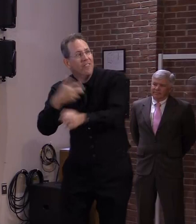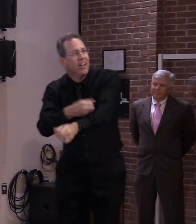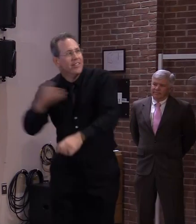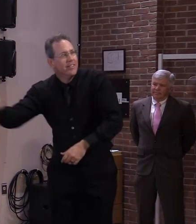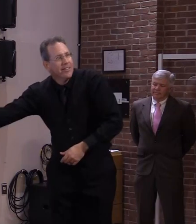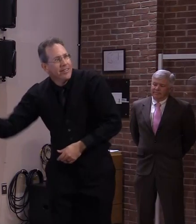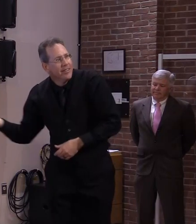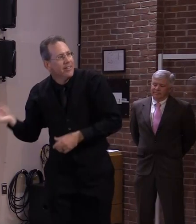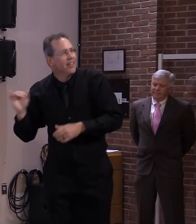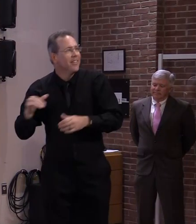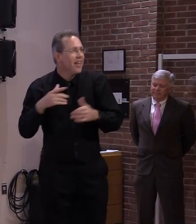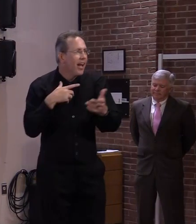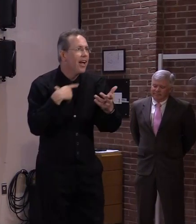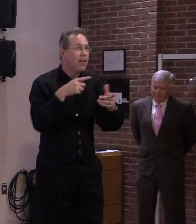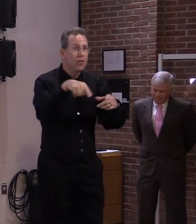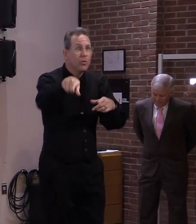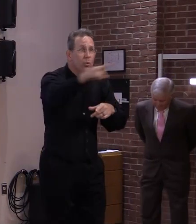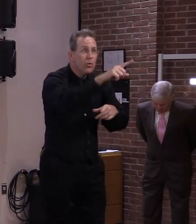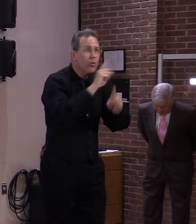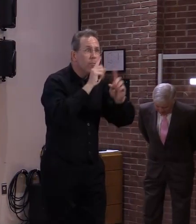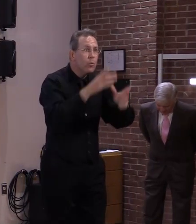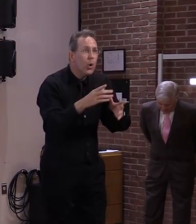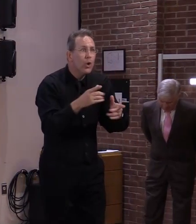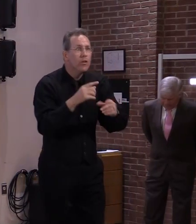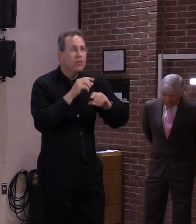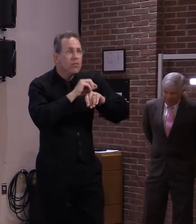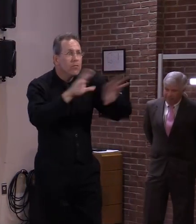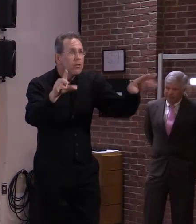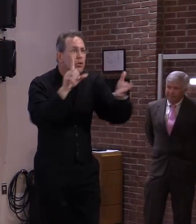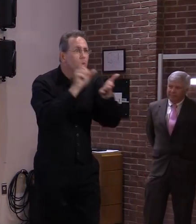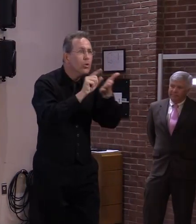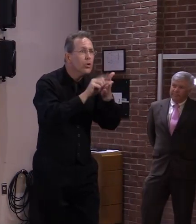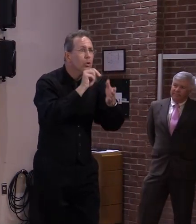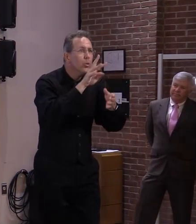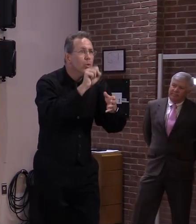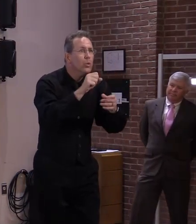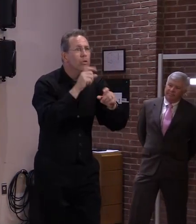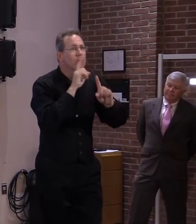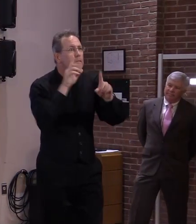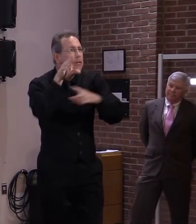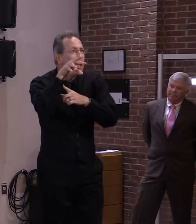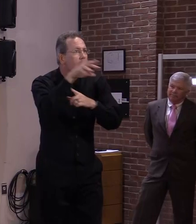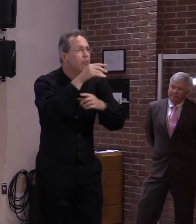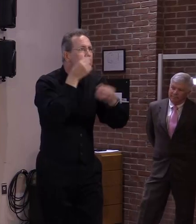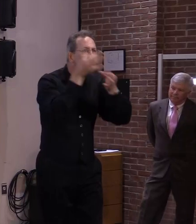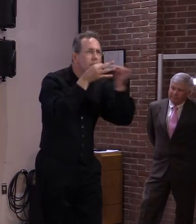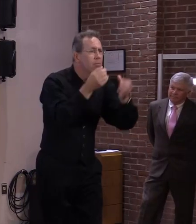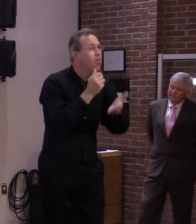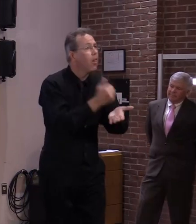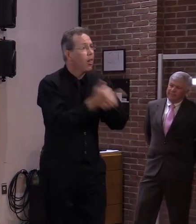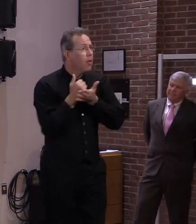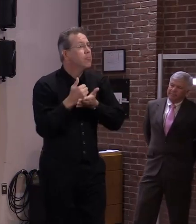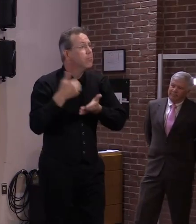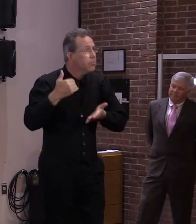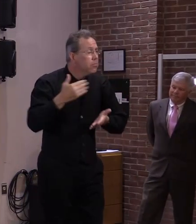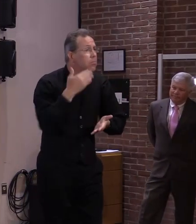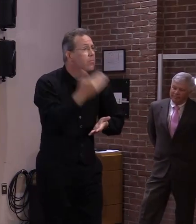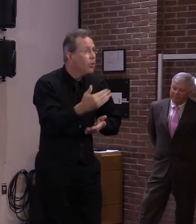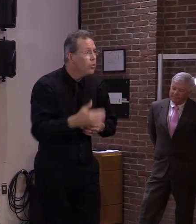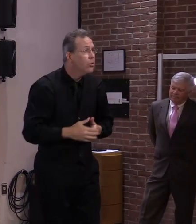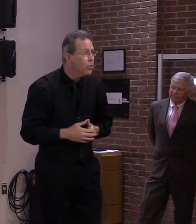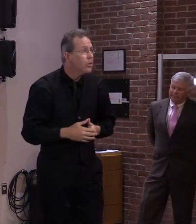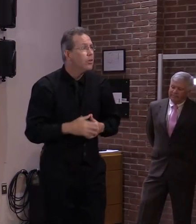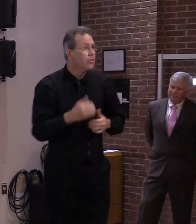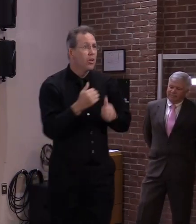are today so i i don't know is there's one single answer it was just a joint effort on everyone's part uh across